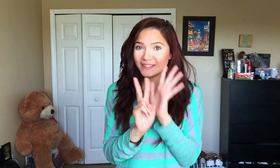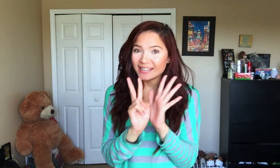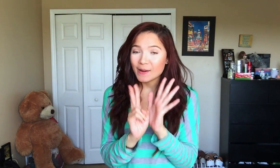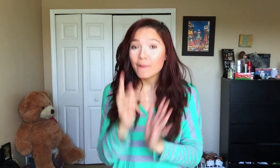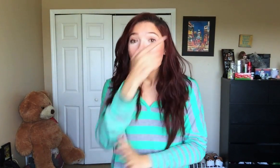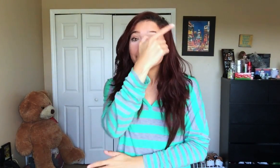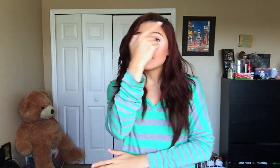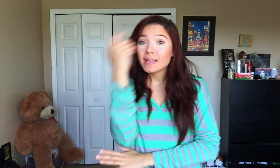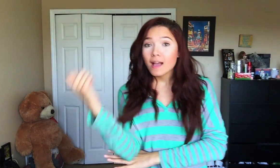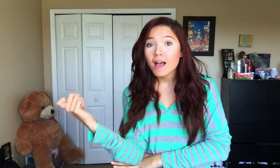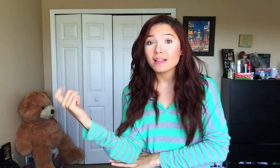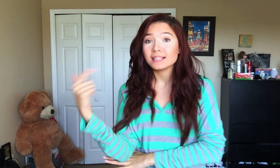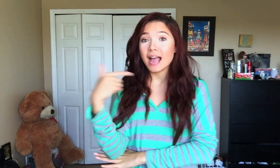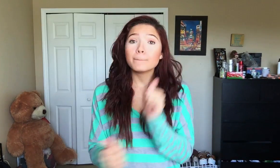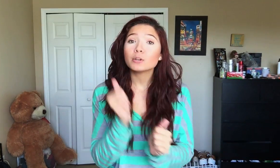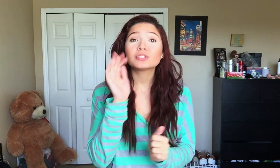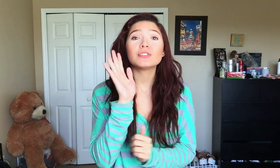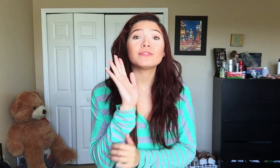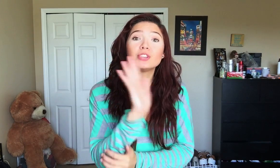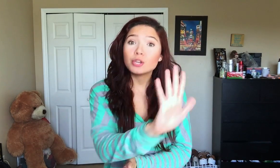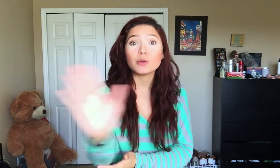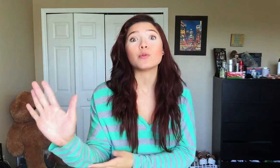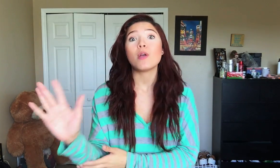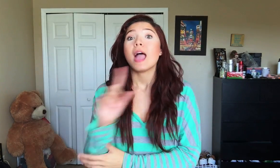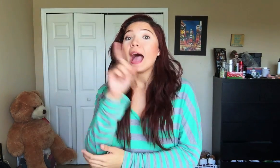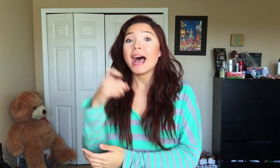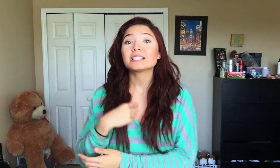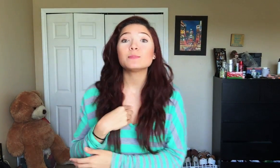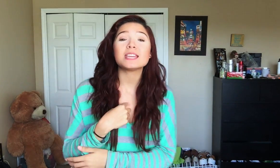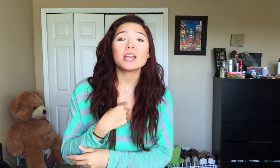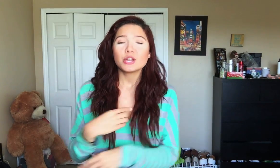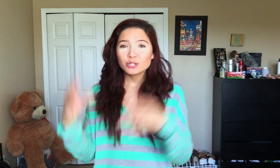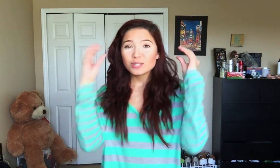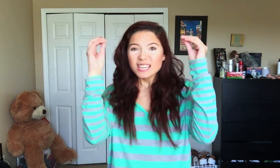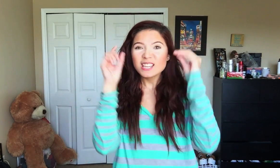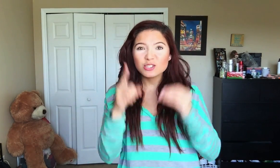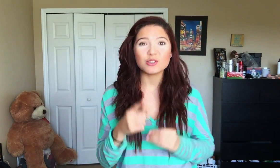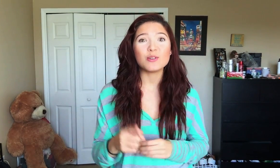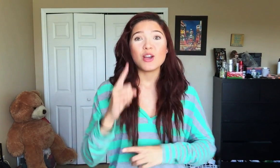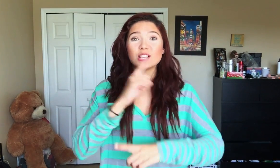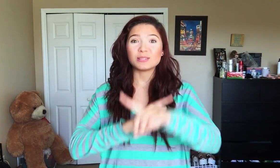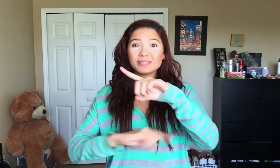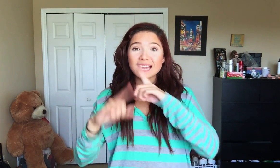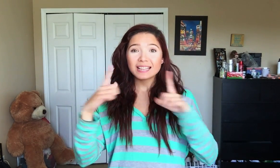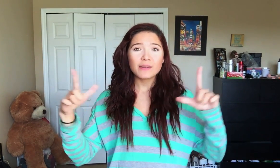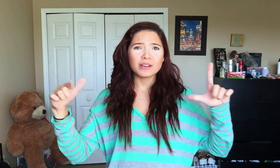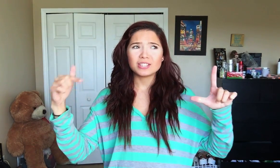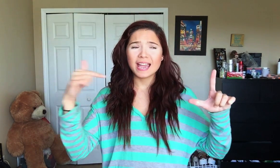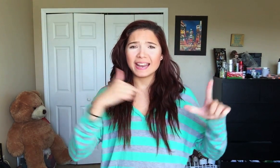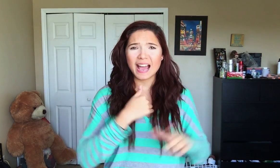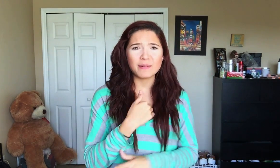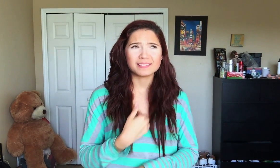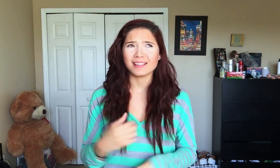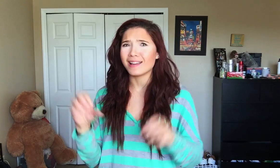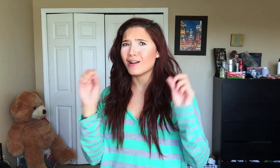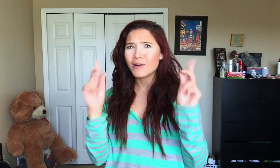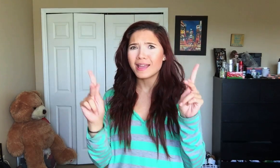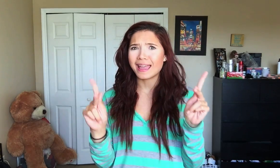video because most of you asked me to teach you some sign language and I was like okay